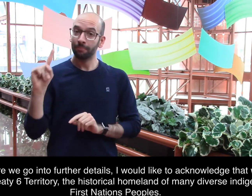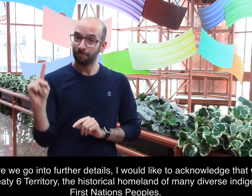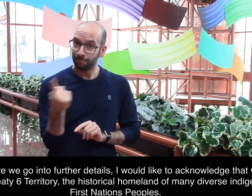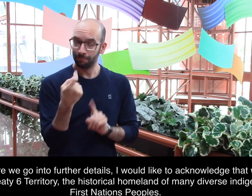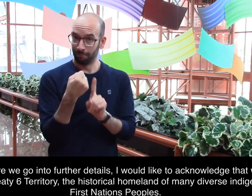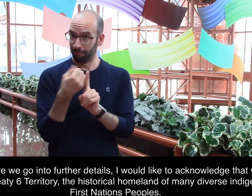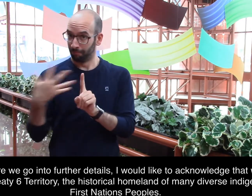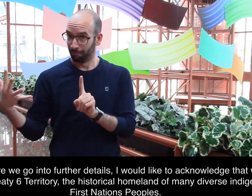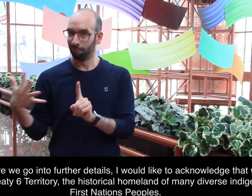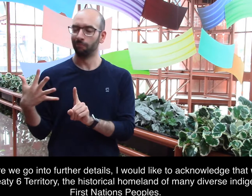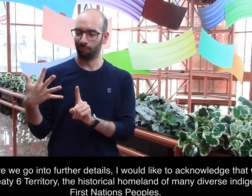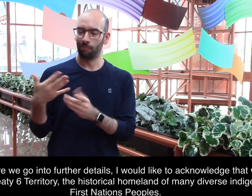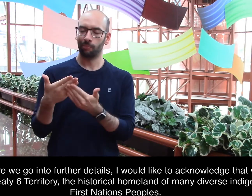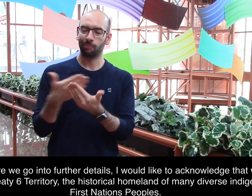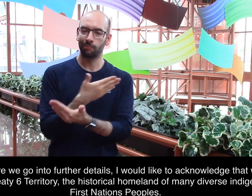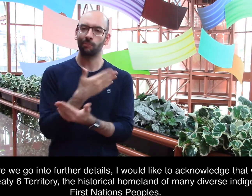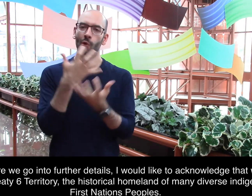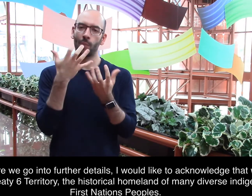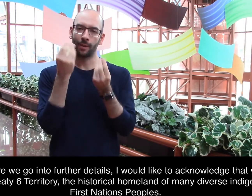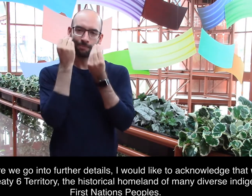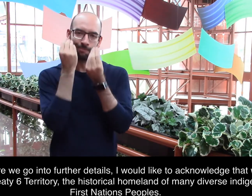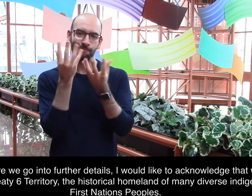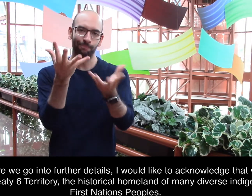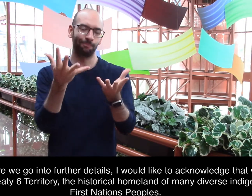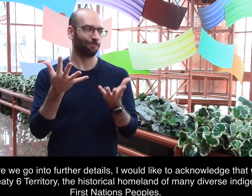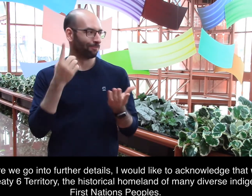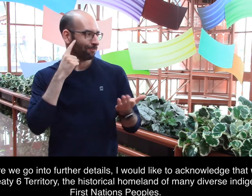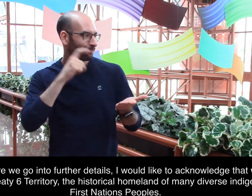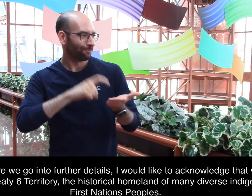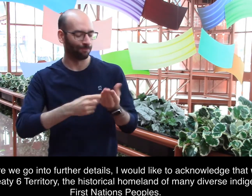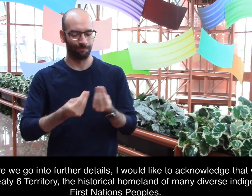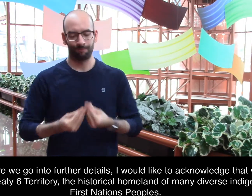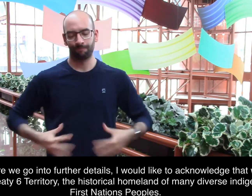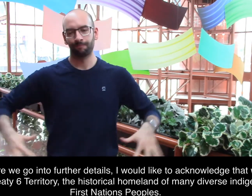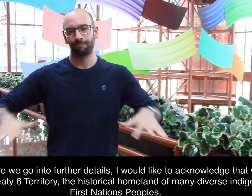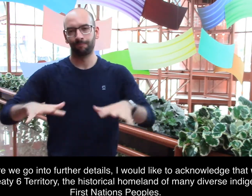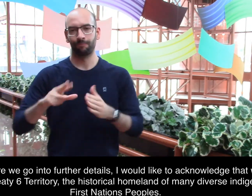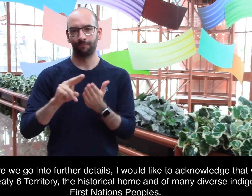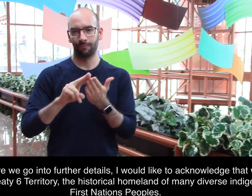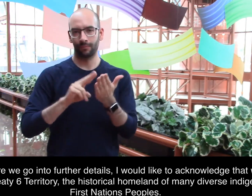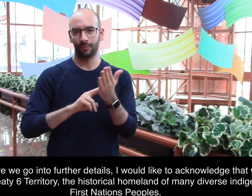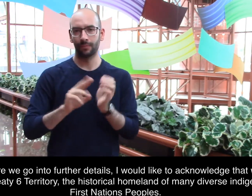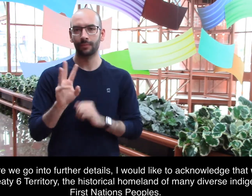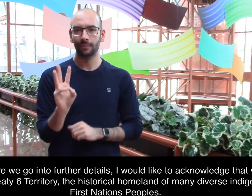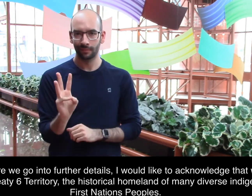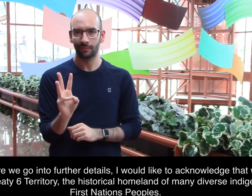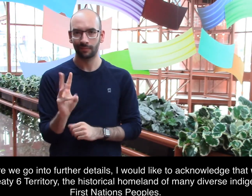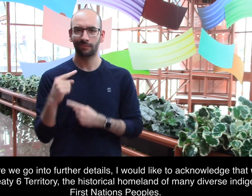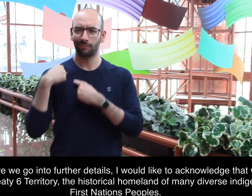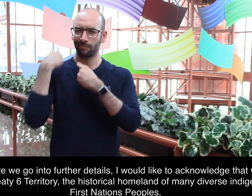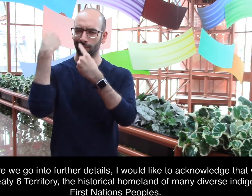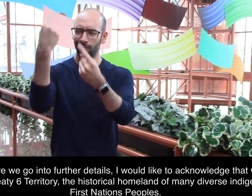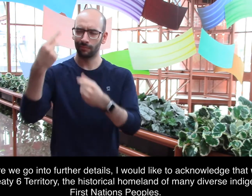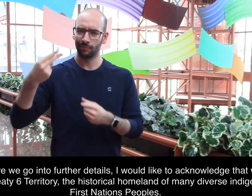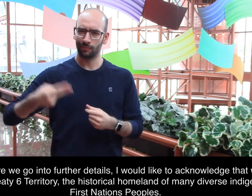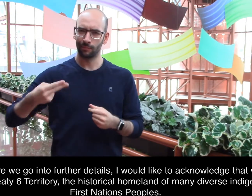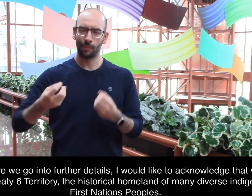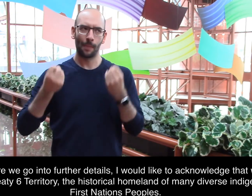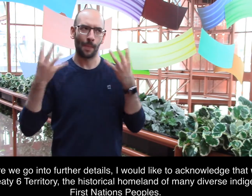Firstly, before we go into further details, I would like to acknowledge that we are here on Treaty 6 territory, the historical homeland